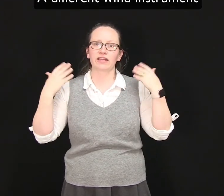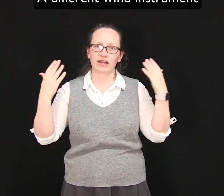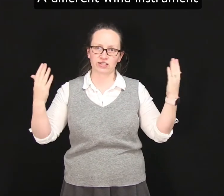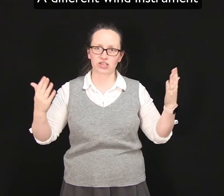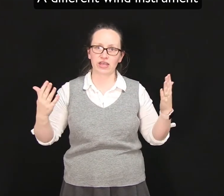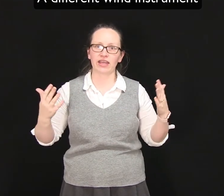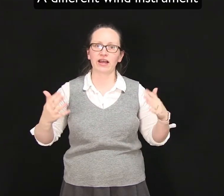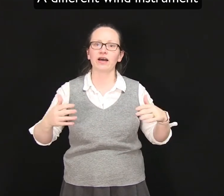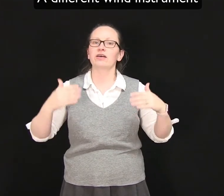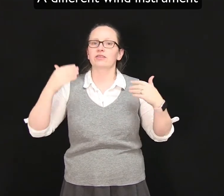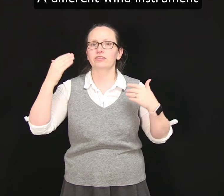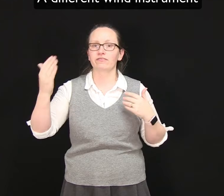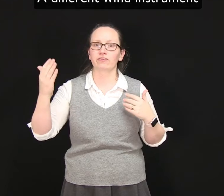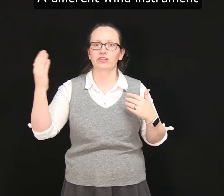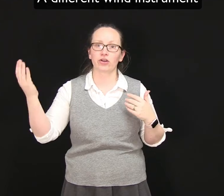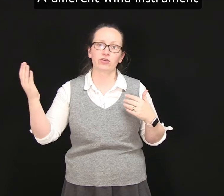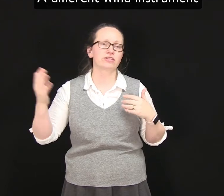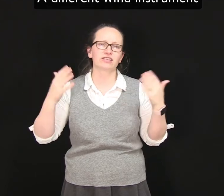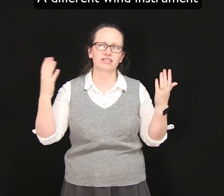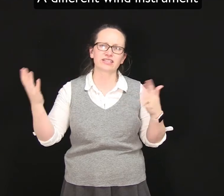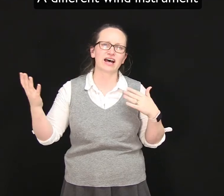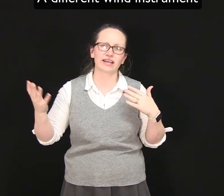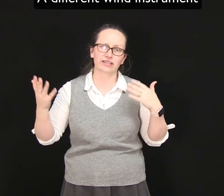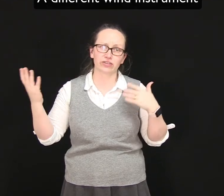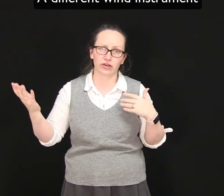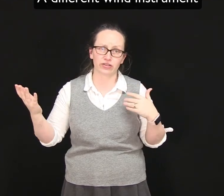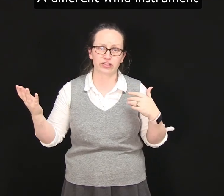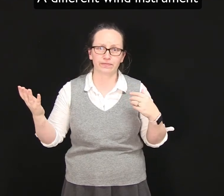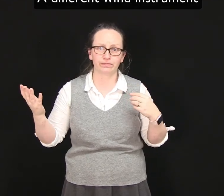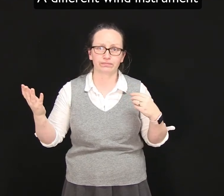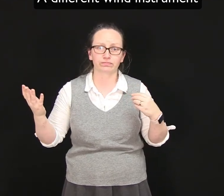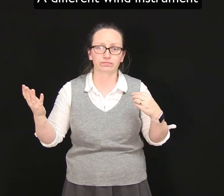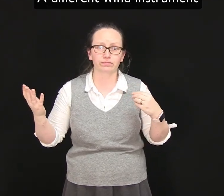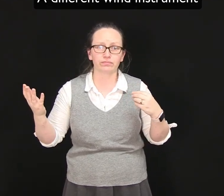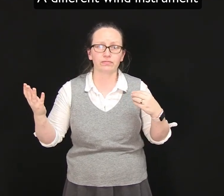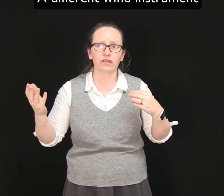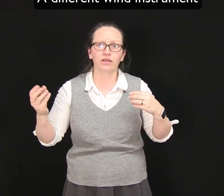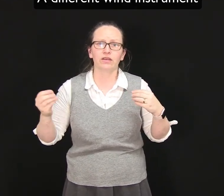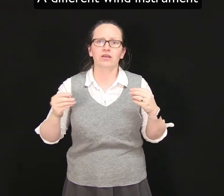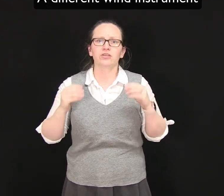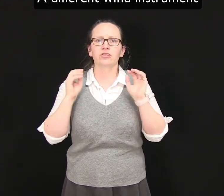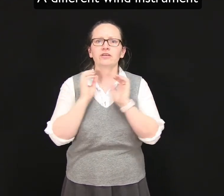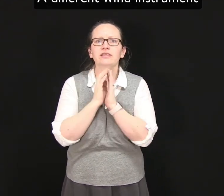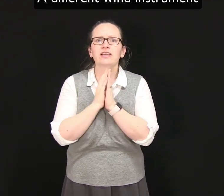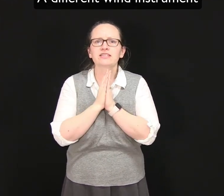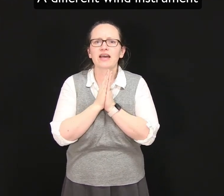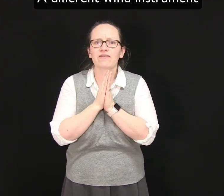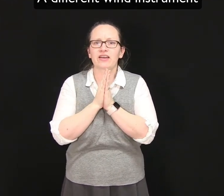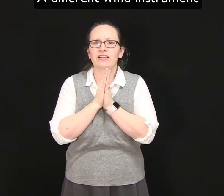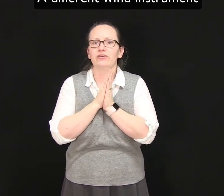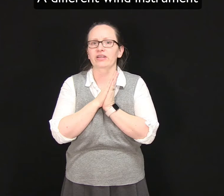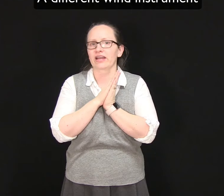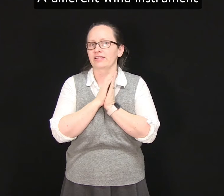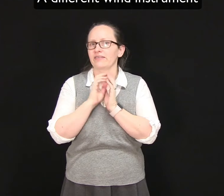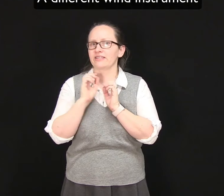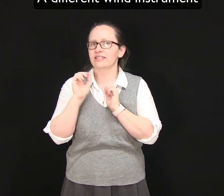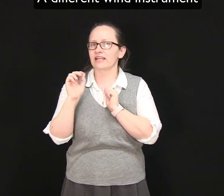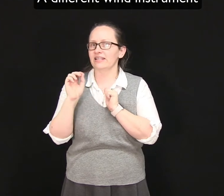get us to hear the different notes and the desired notes. So let's have a look at a slightly